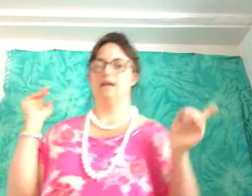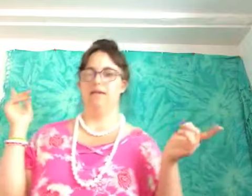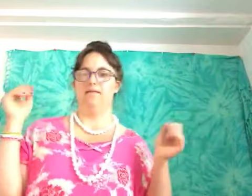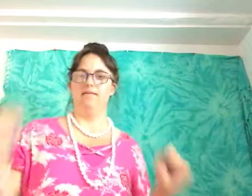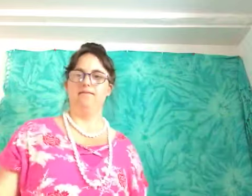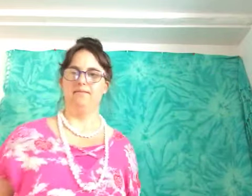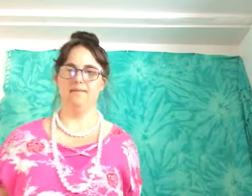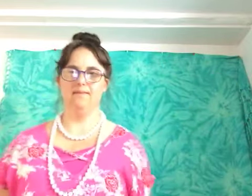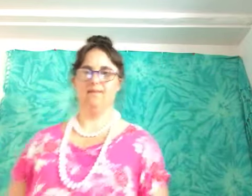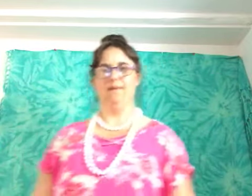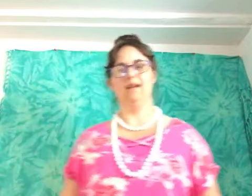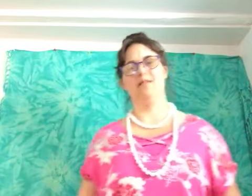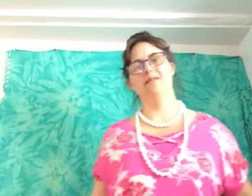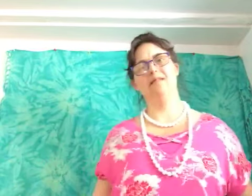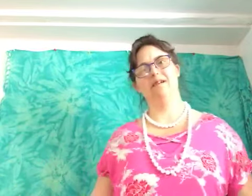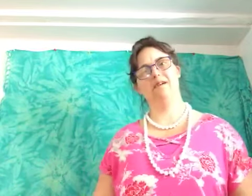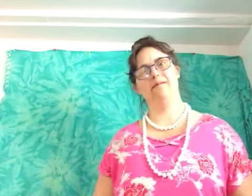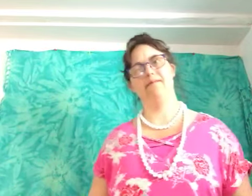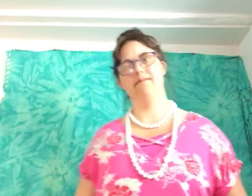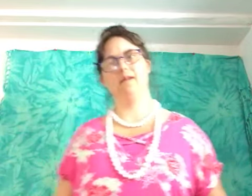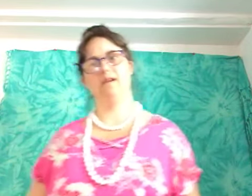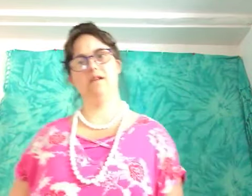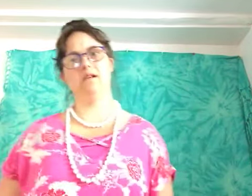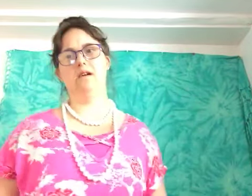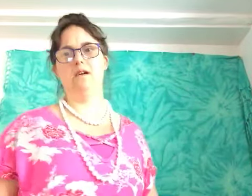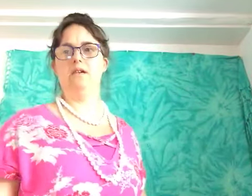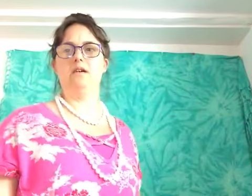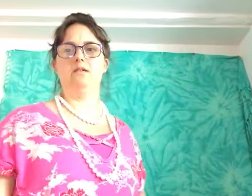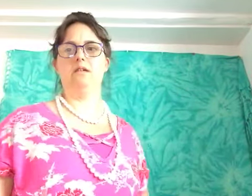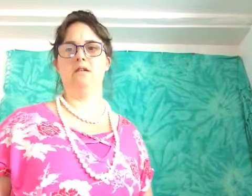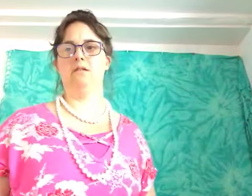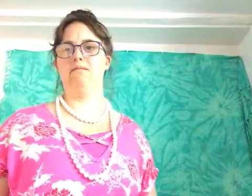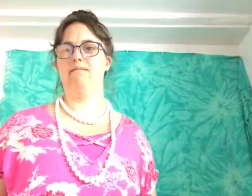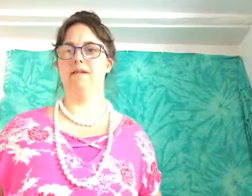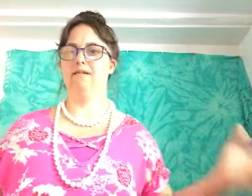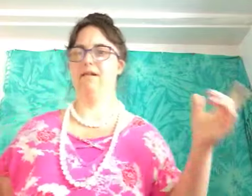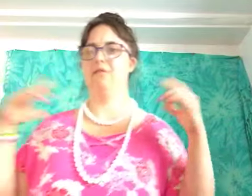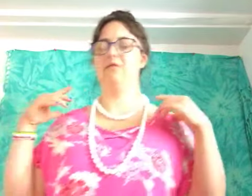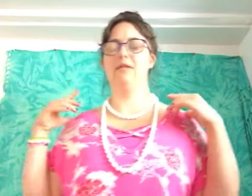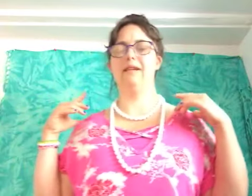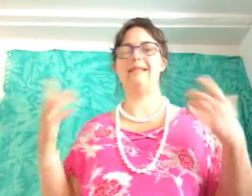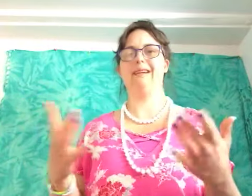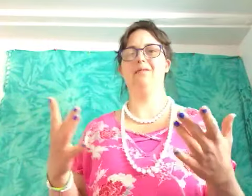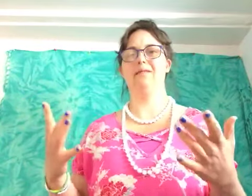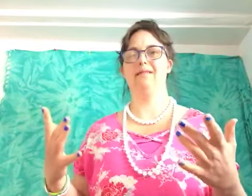you know um and also connecting with